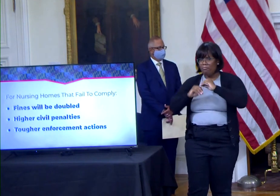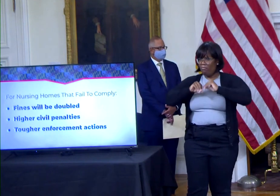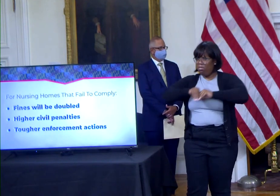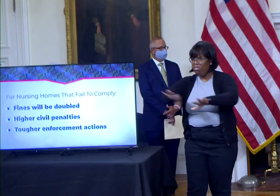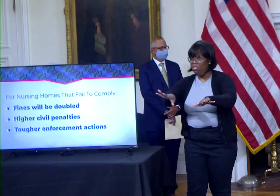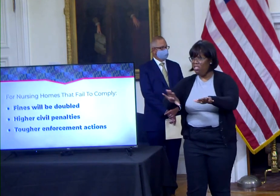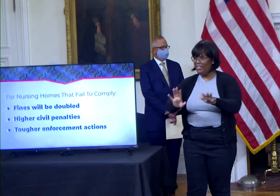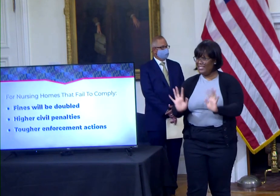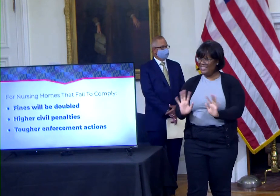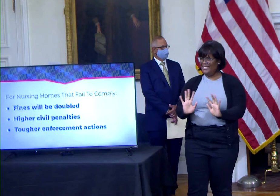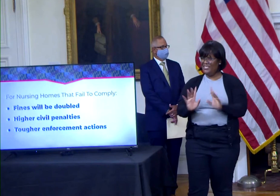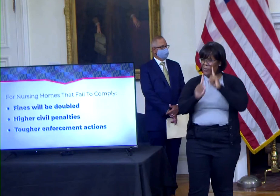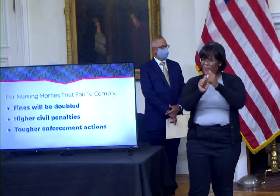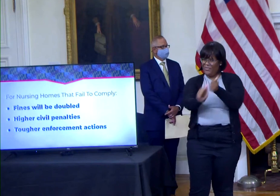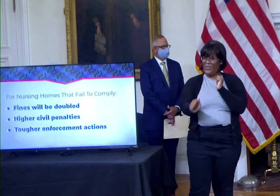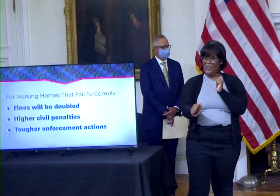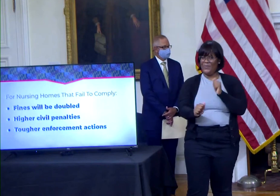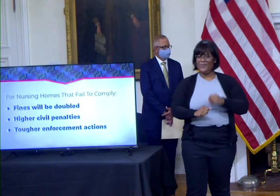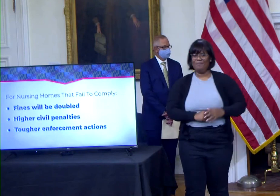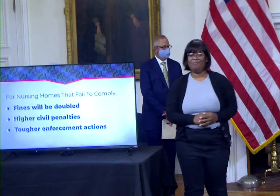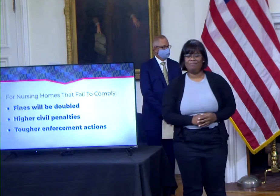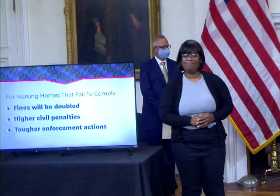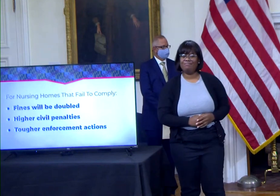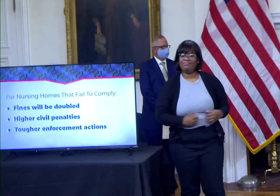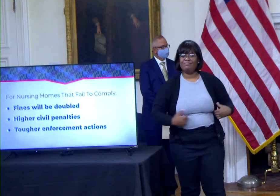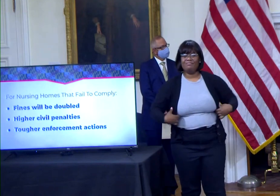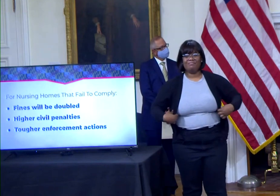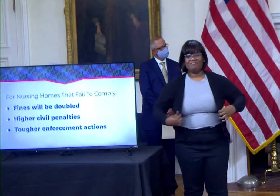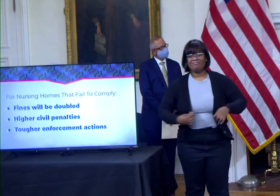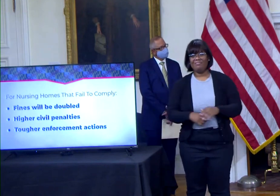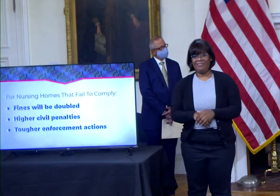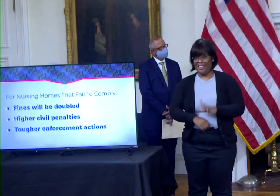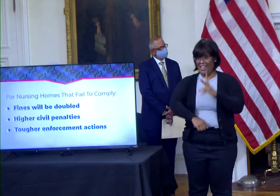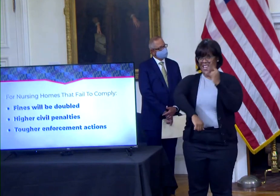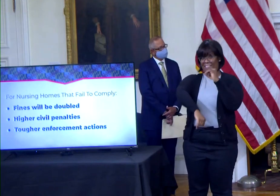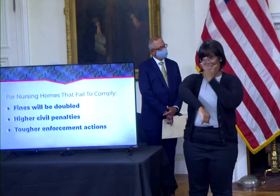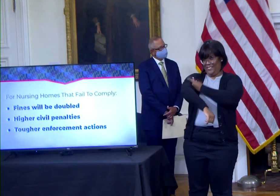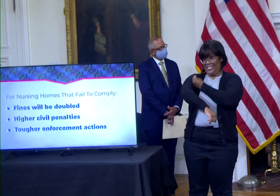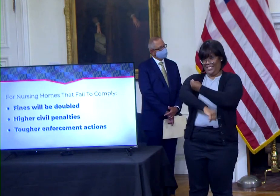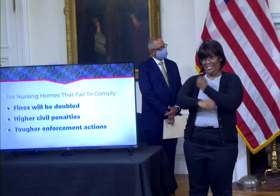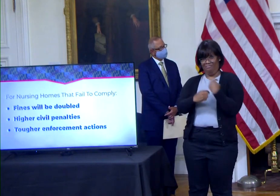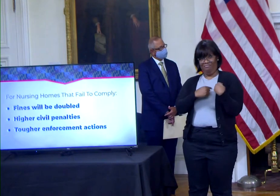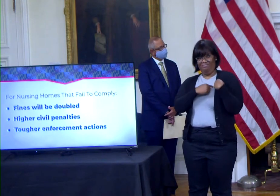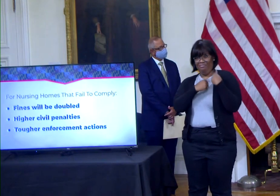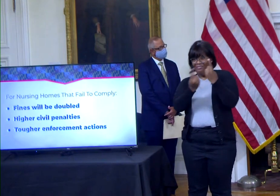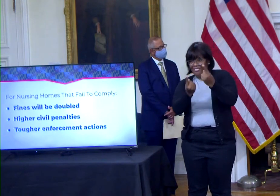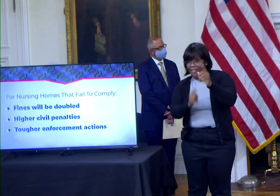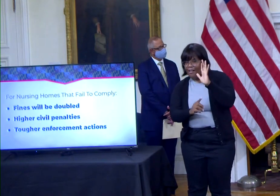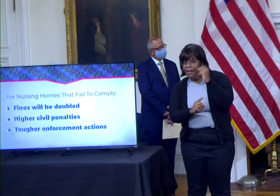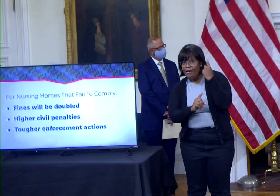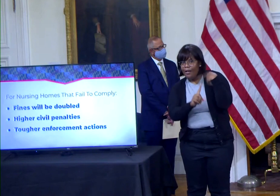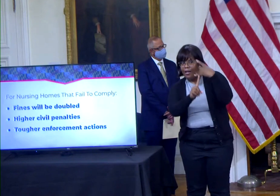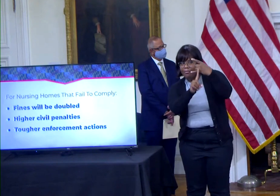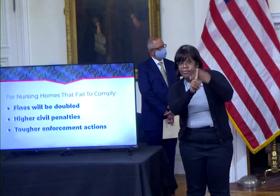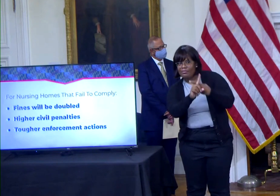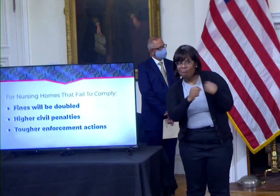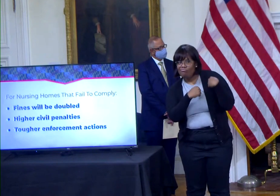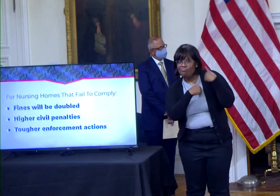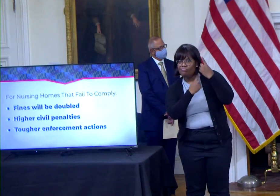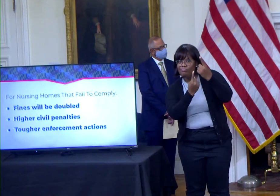Eight full months after vaccines have been available to health care workers. This is simply not acceptable.